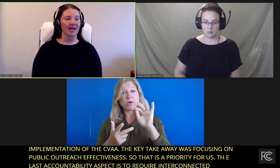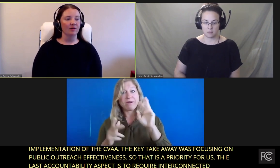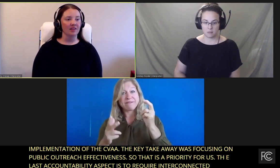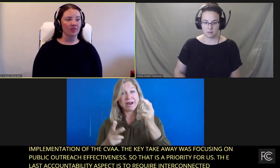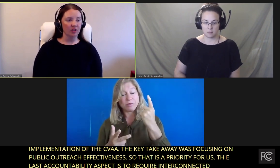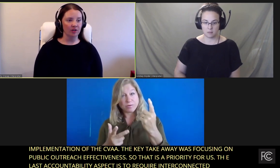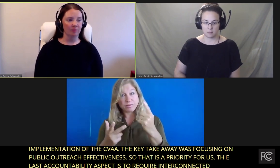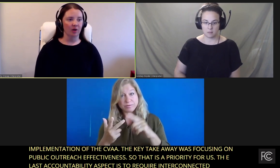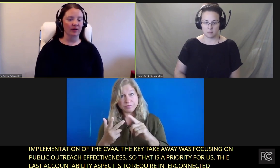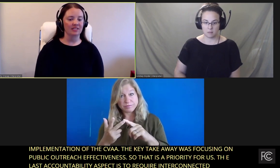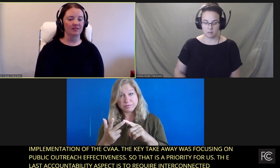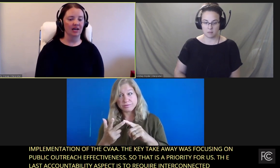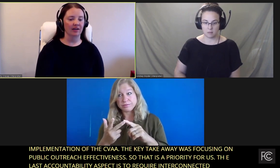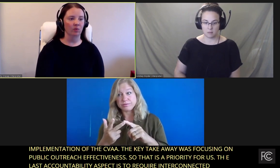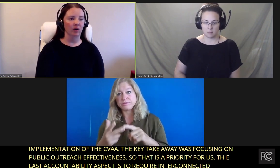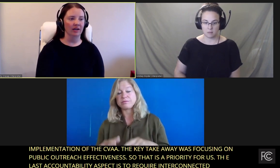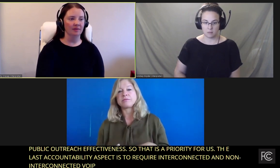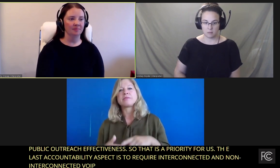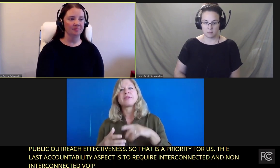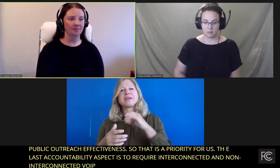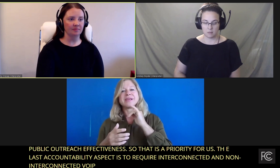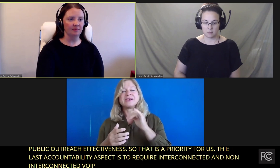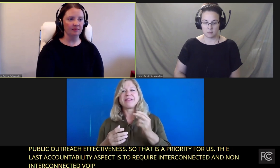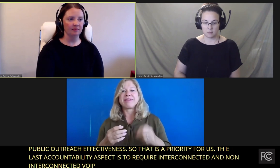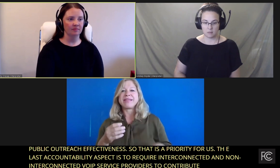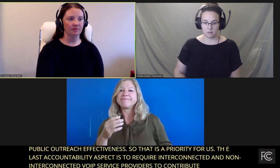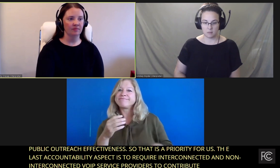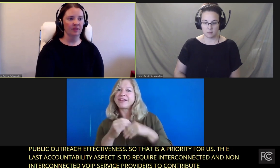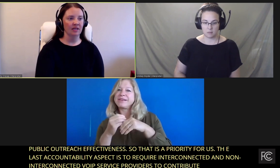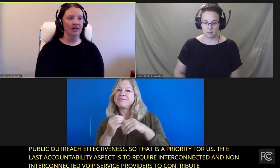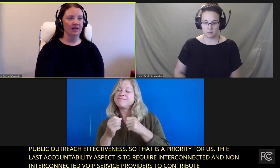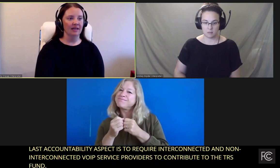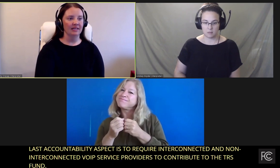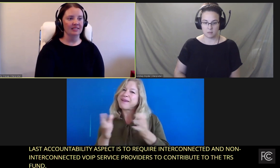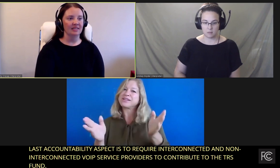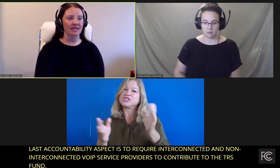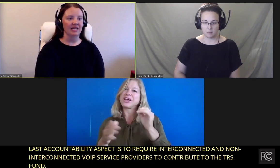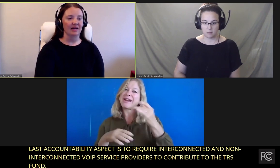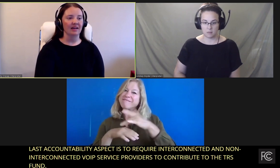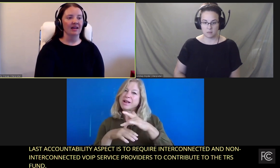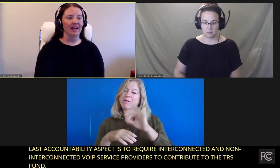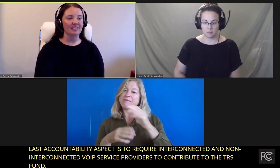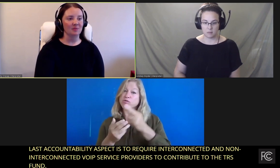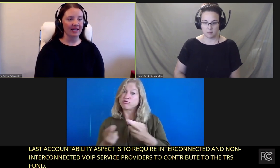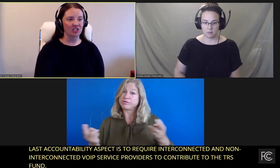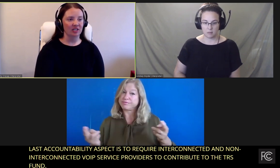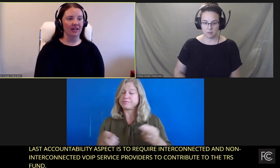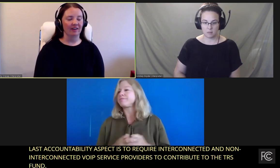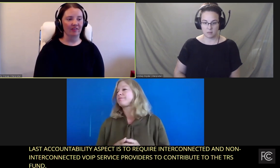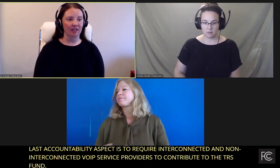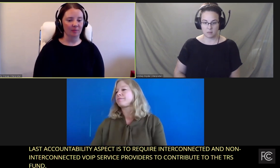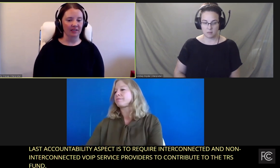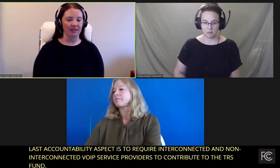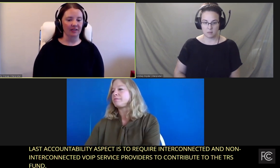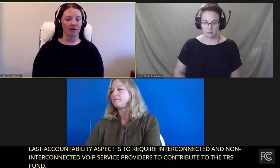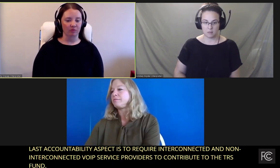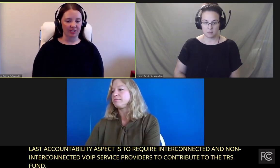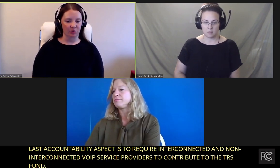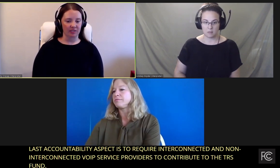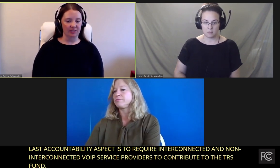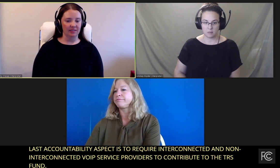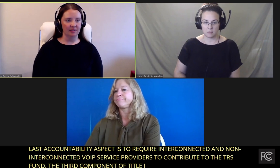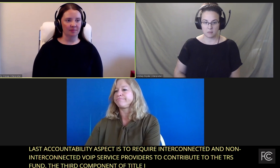Now, the third component of Title I is the expansion and availability